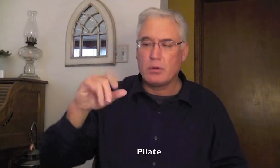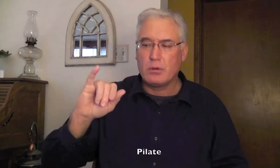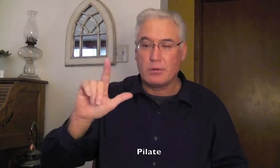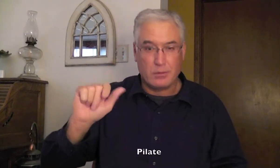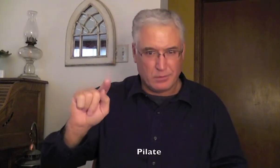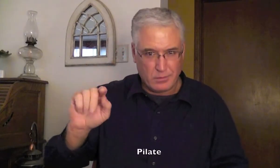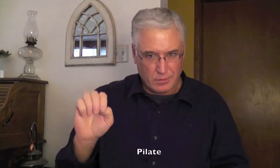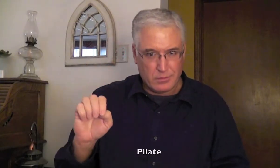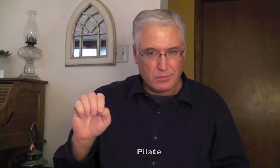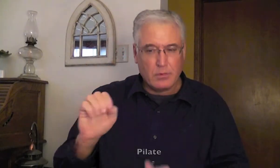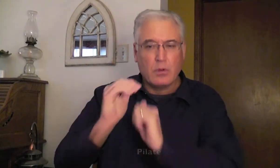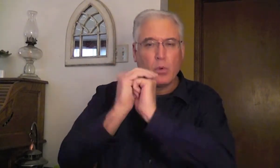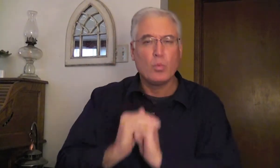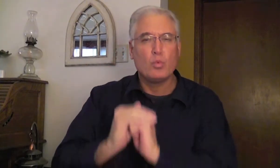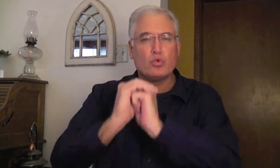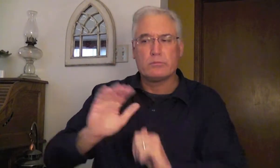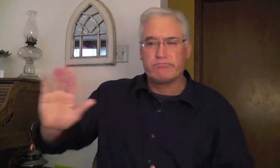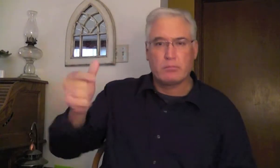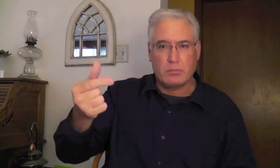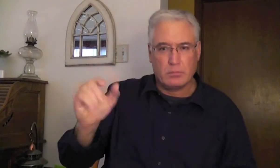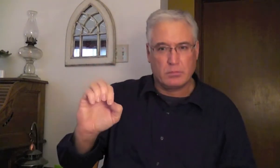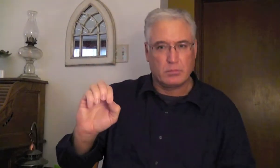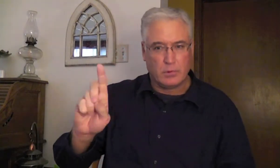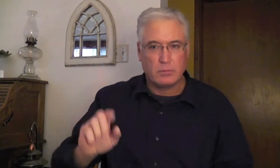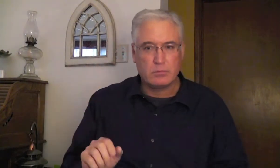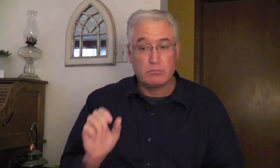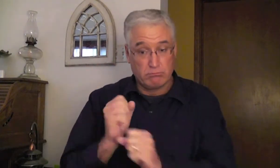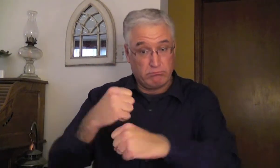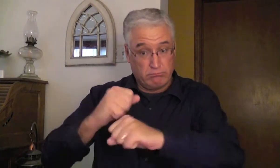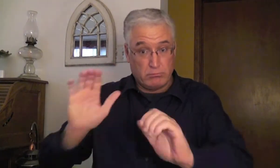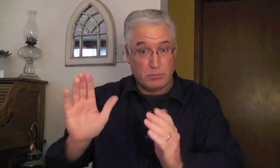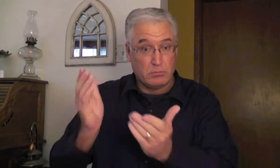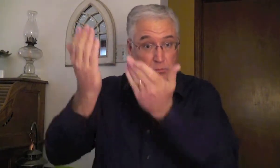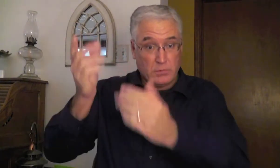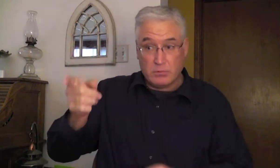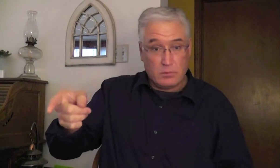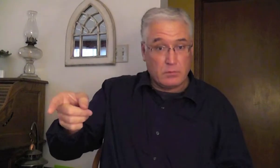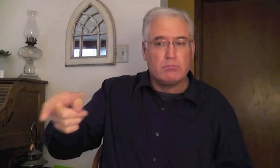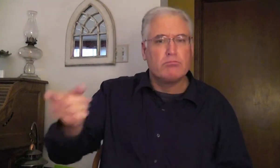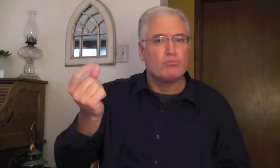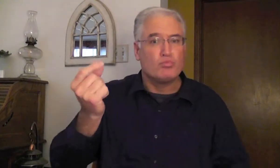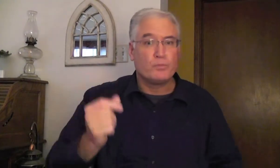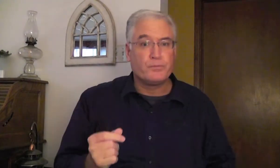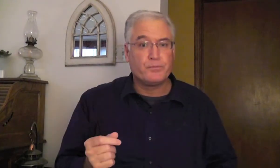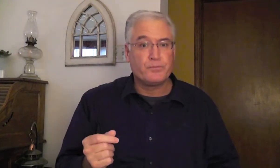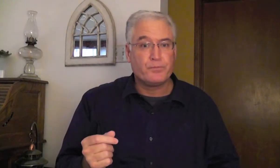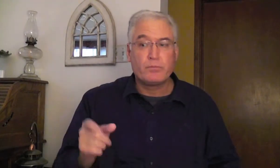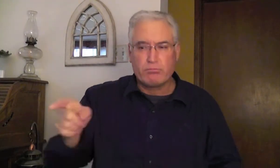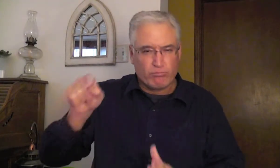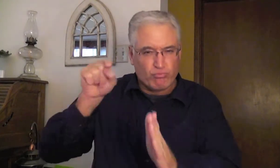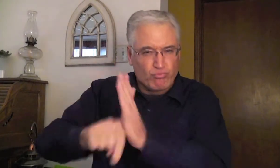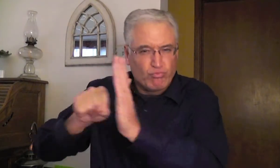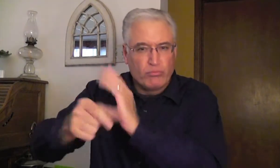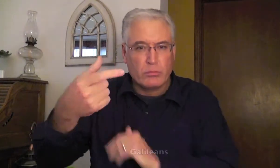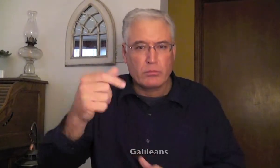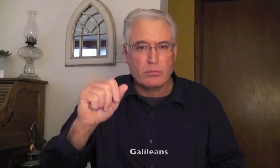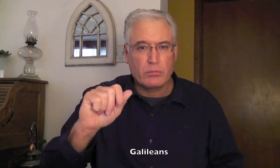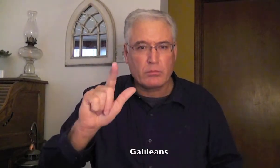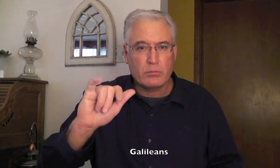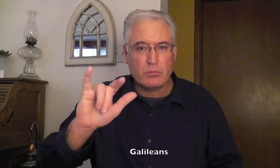people heard that Pilate, that he was worshiping a God. He was making sacrifices to him. What was he doing? He was